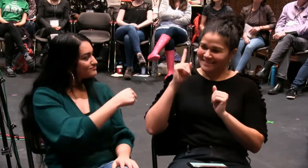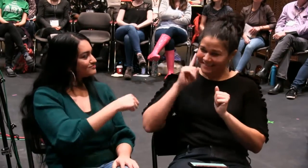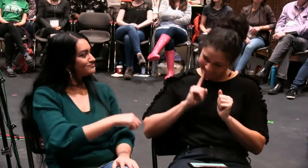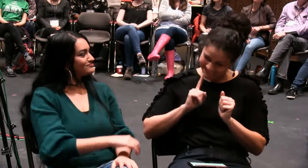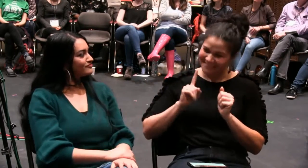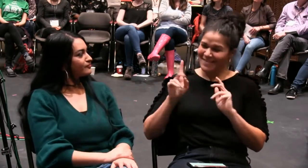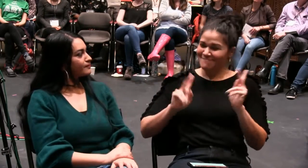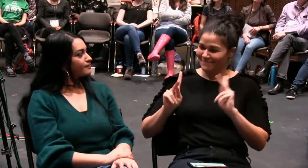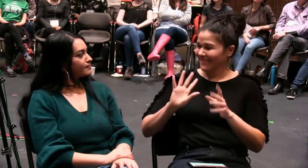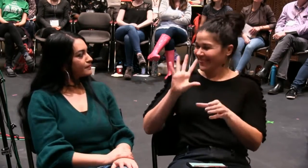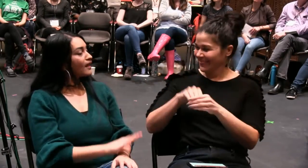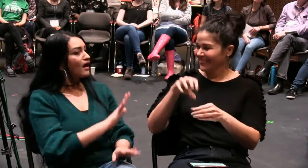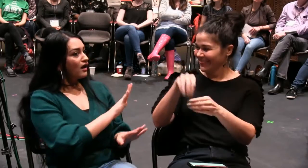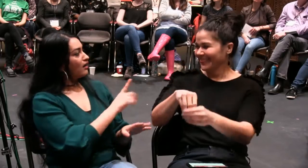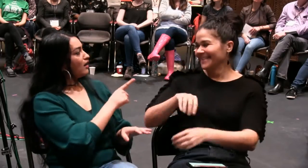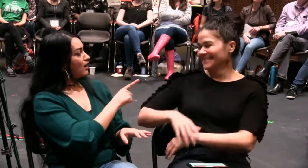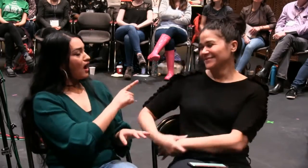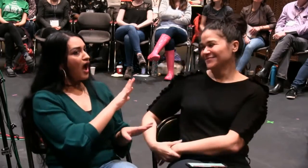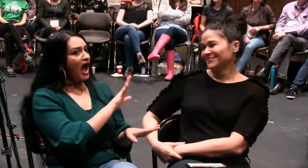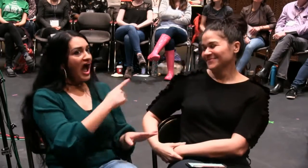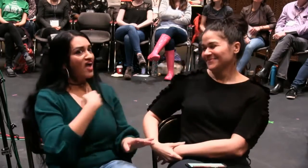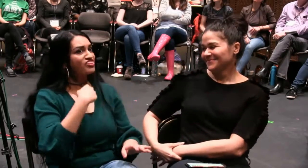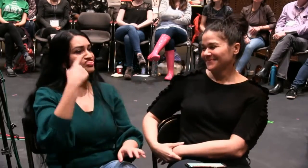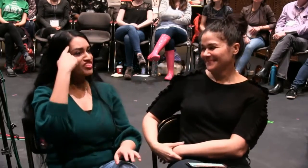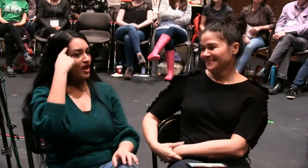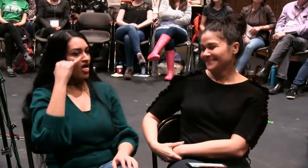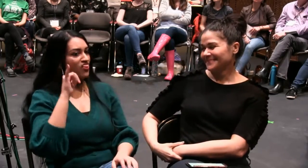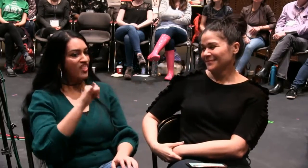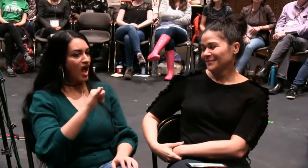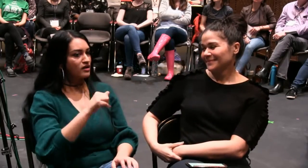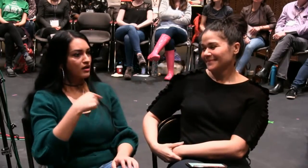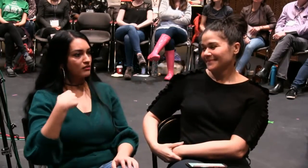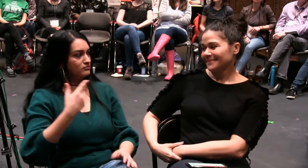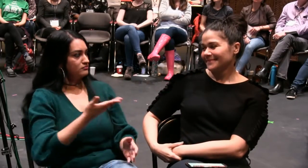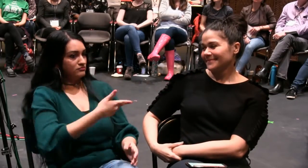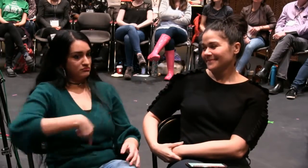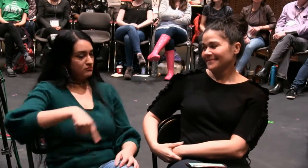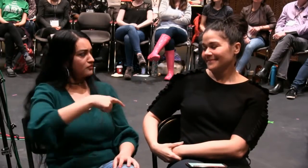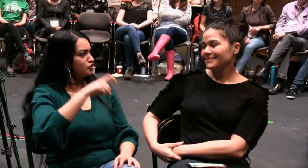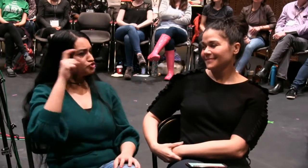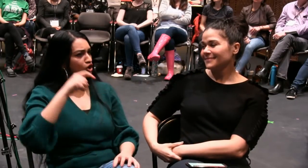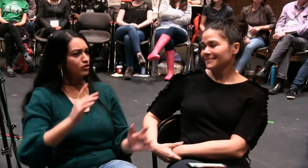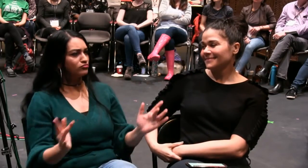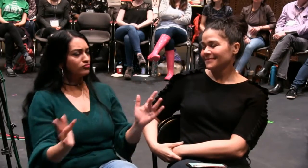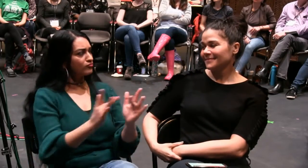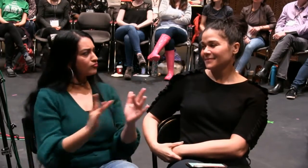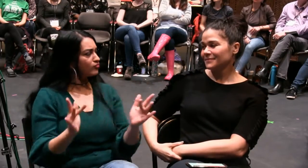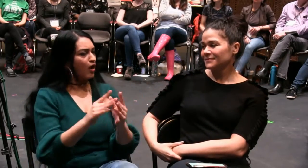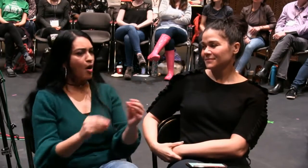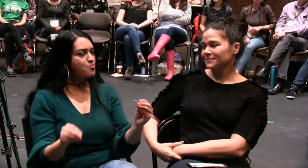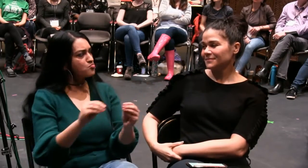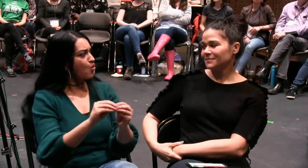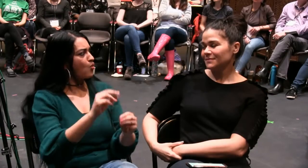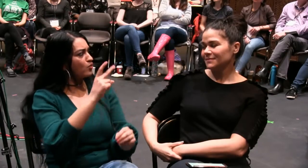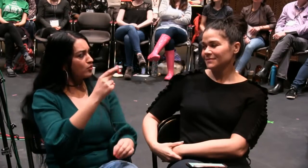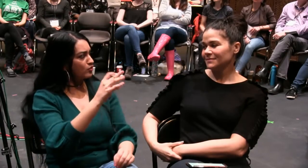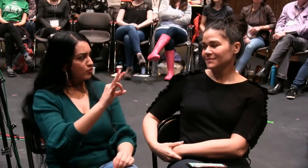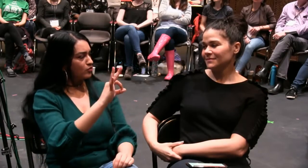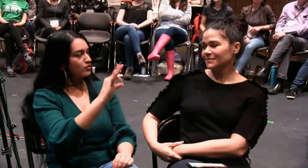So the question stays there, you know, is it a why aren't deaf people applying? Or we can flip that to what